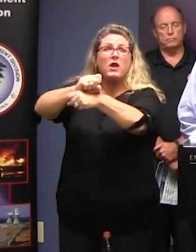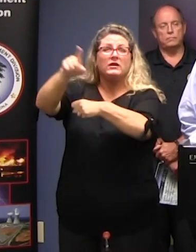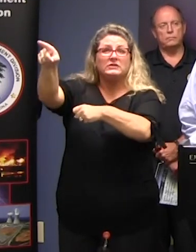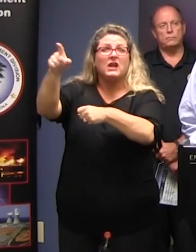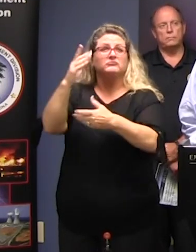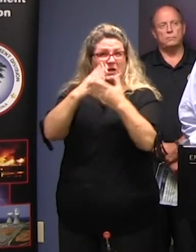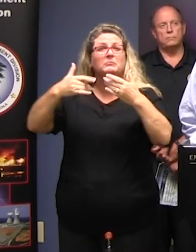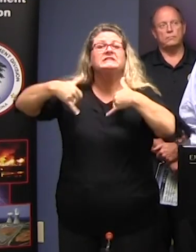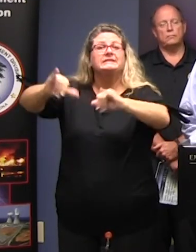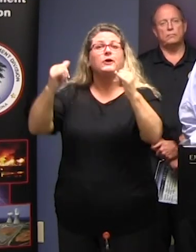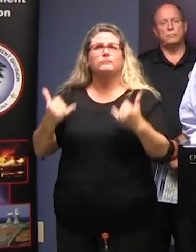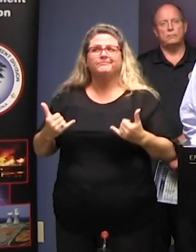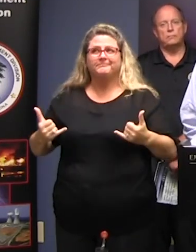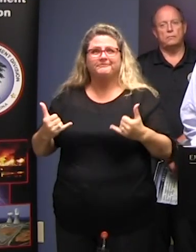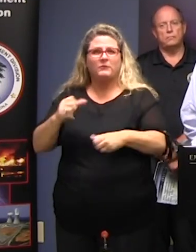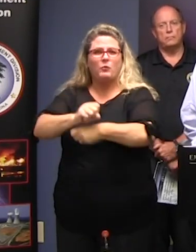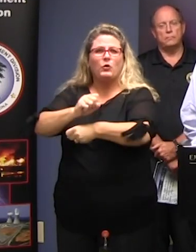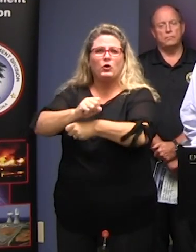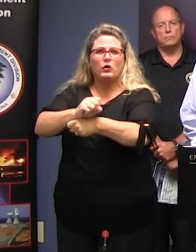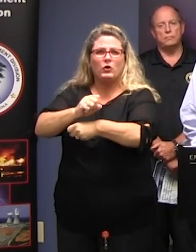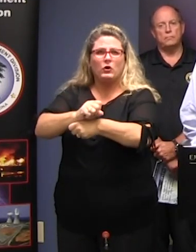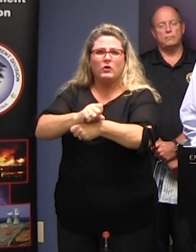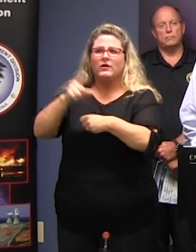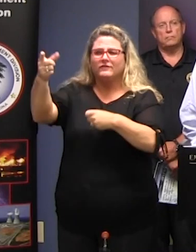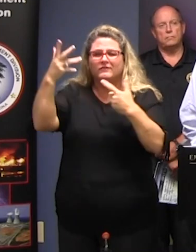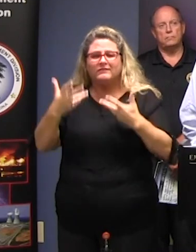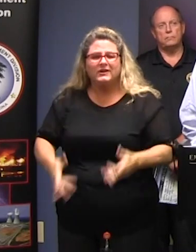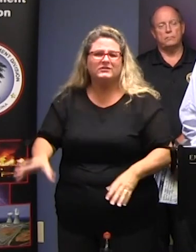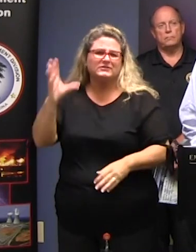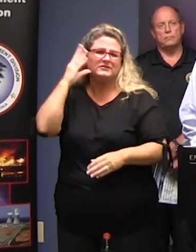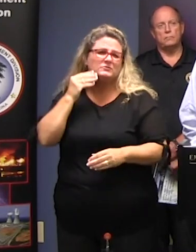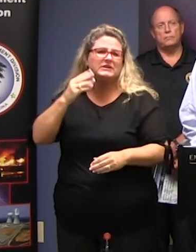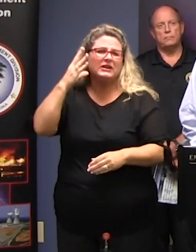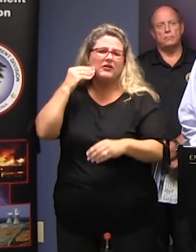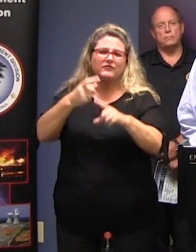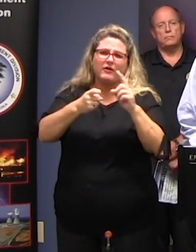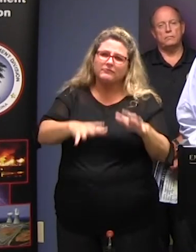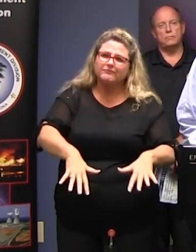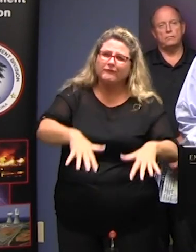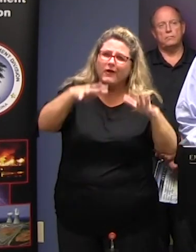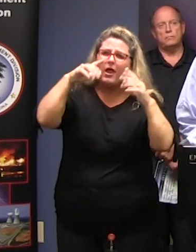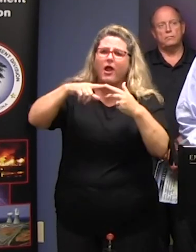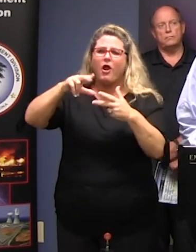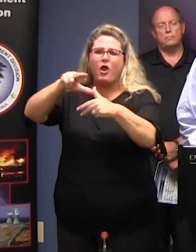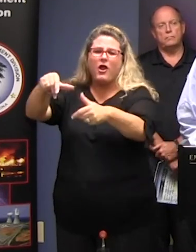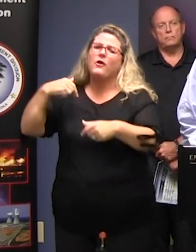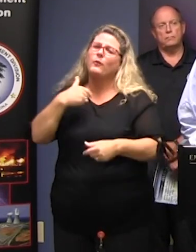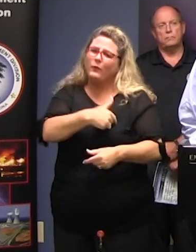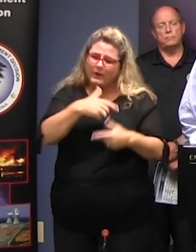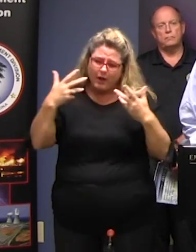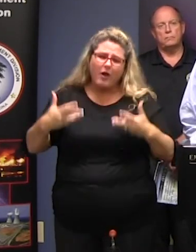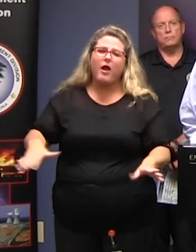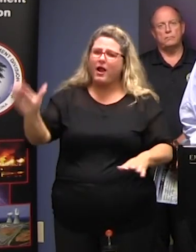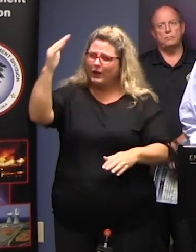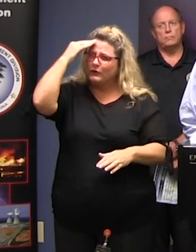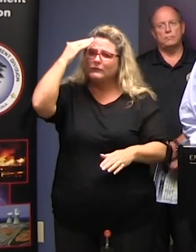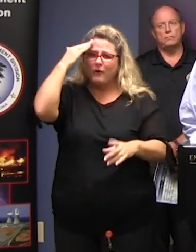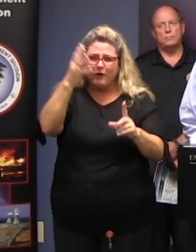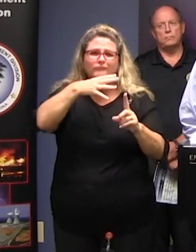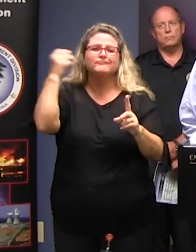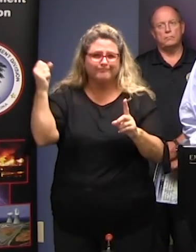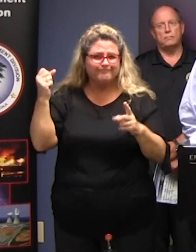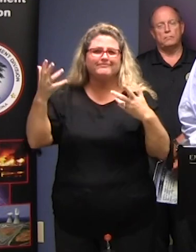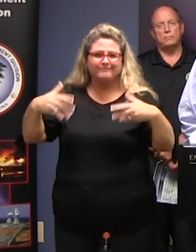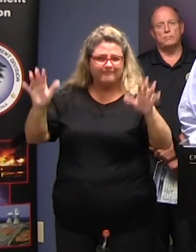last year and the year before that and the year before that with floods and hurricanes So we we are highly experienced in in many capacities